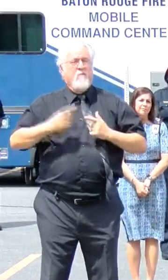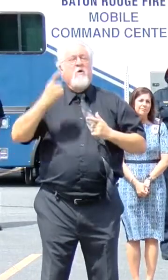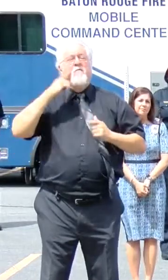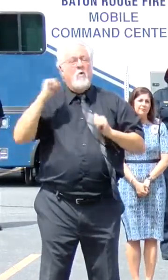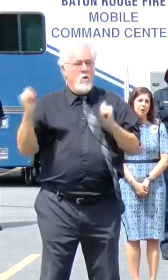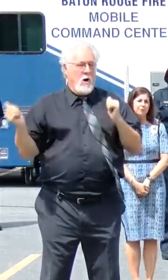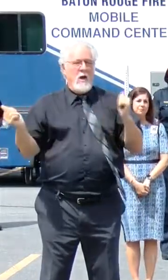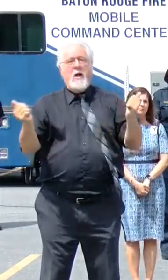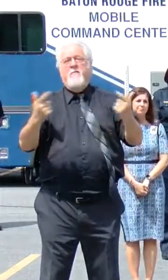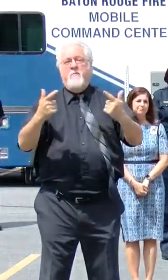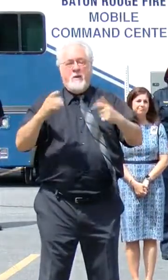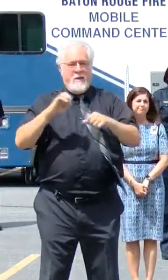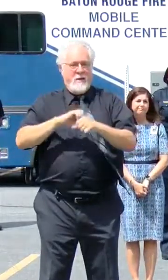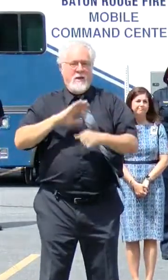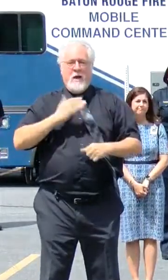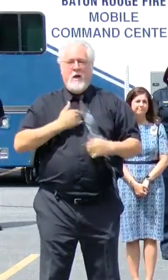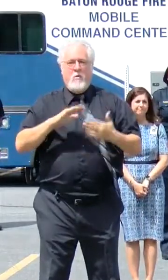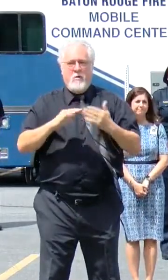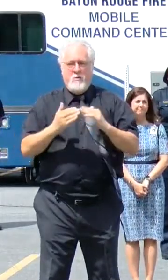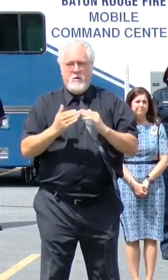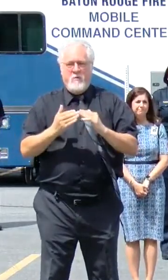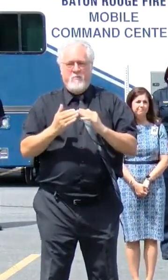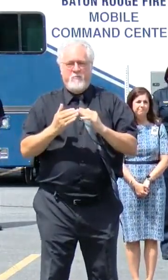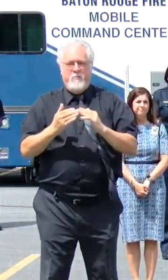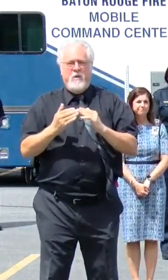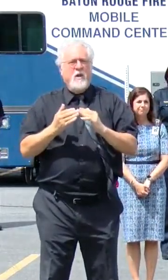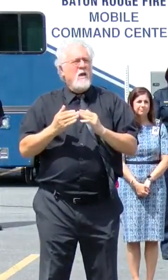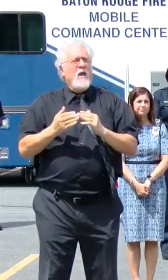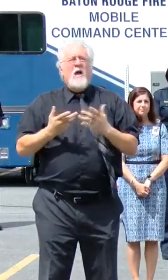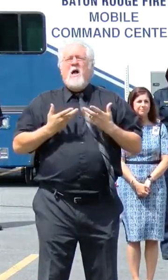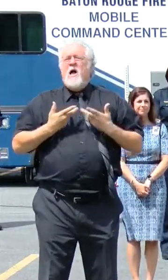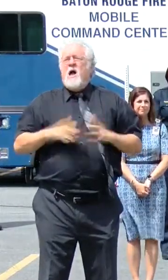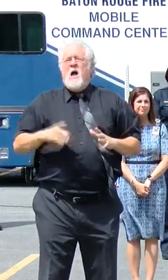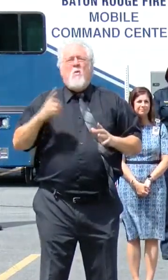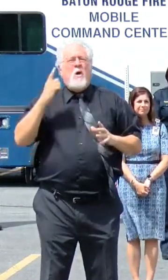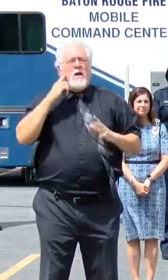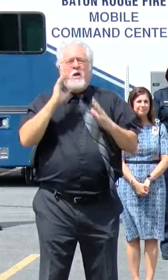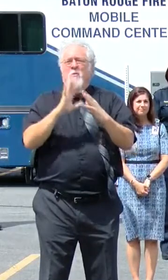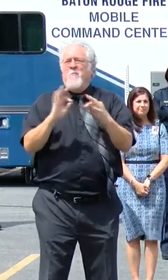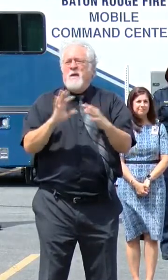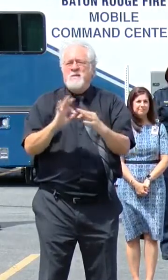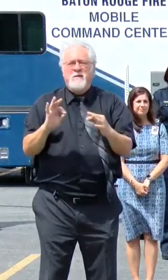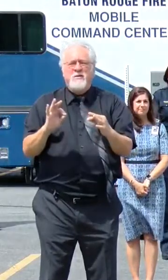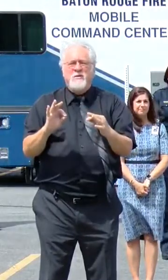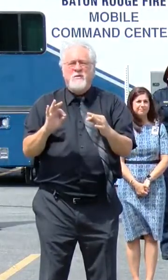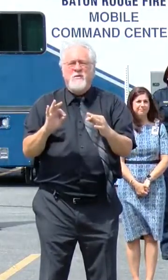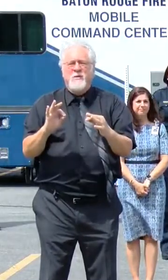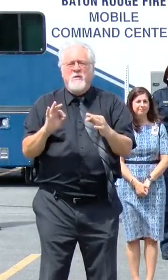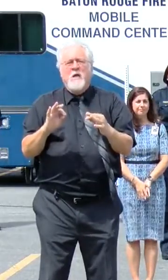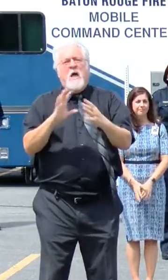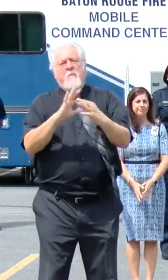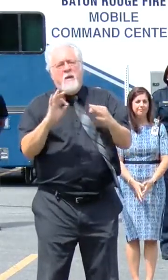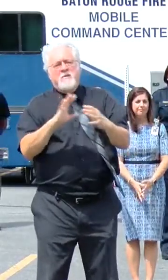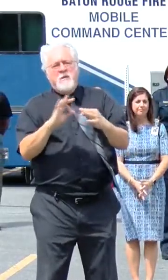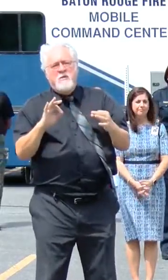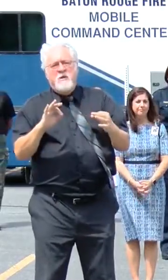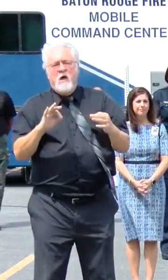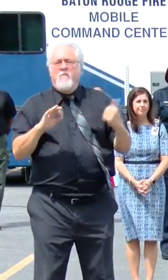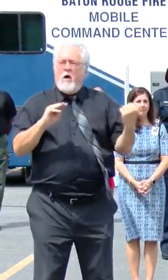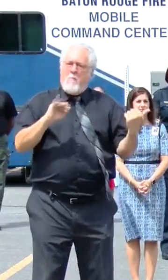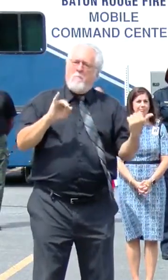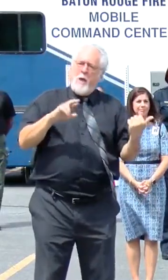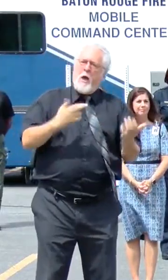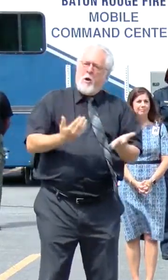every citizen in our community. I don't want you to hear this message as a message of the mayor,